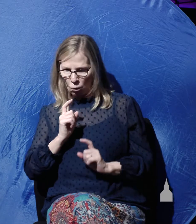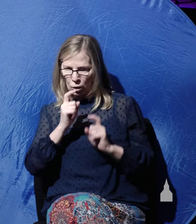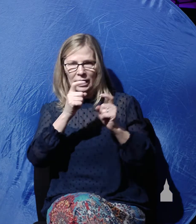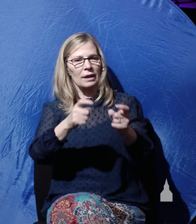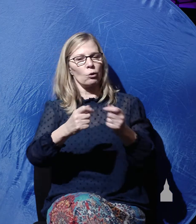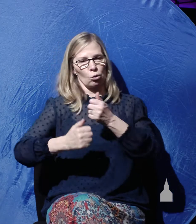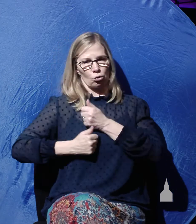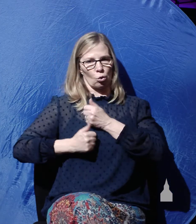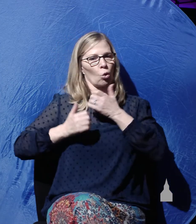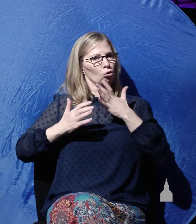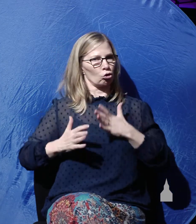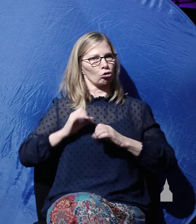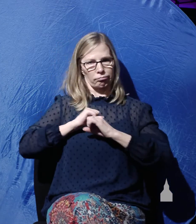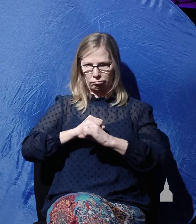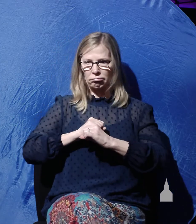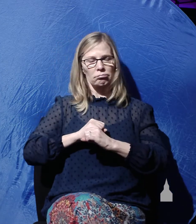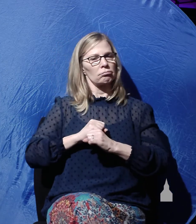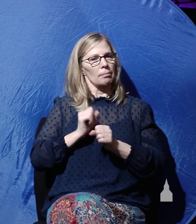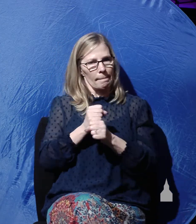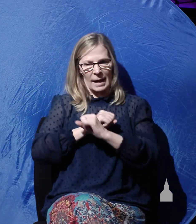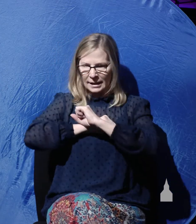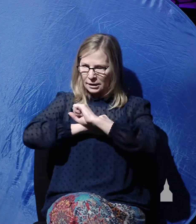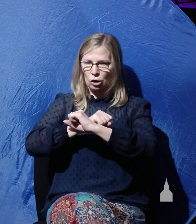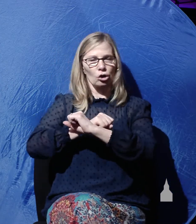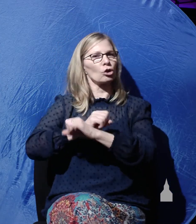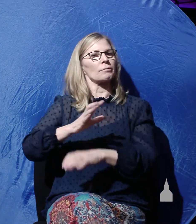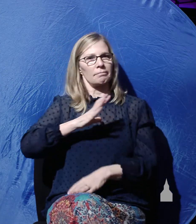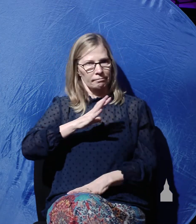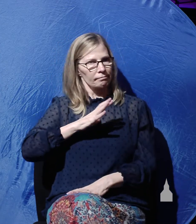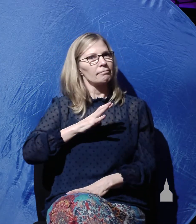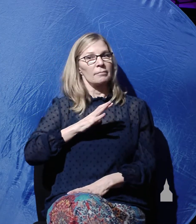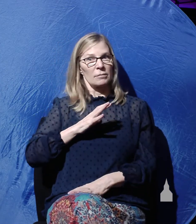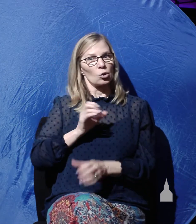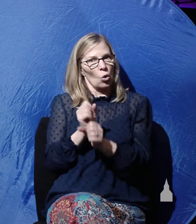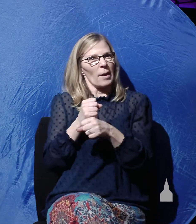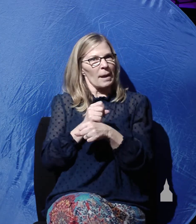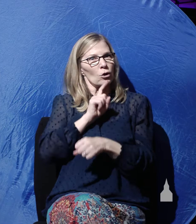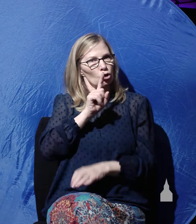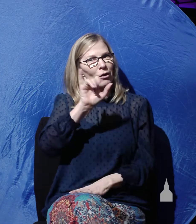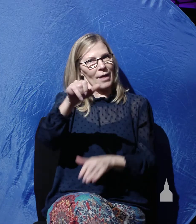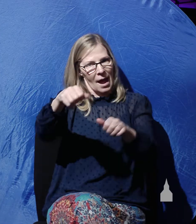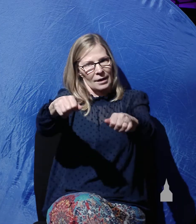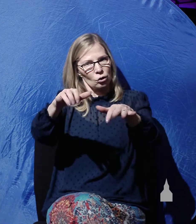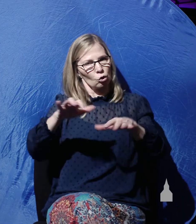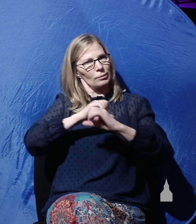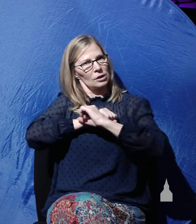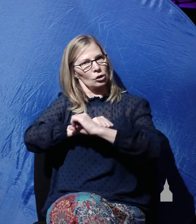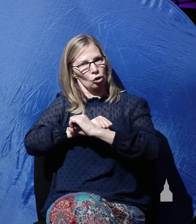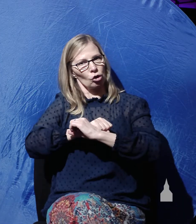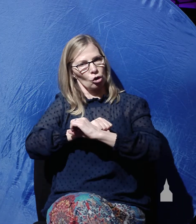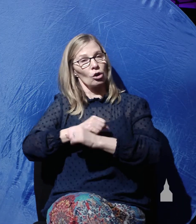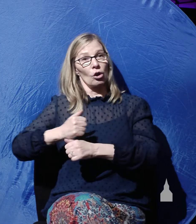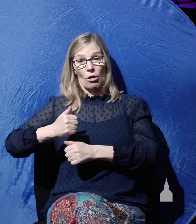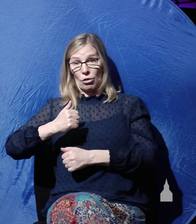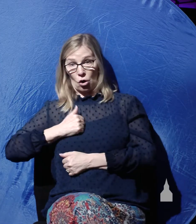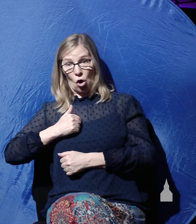Go make it as secure as you know. And they went and made the grave secure. And along with the guard, they set a seal